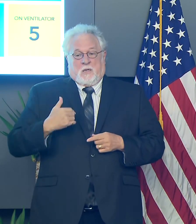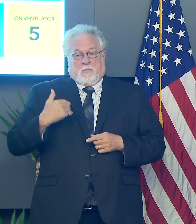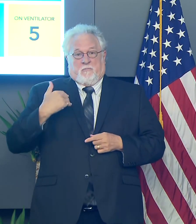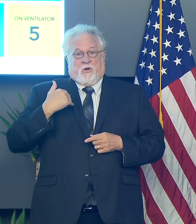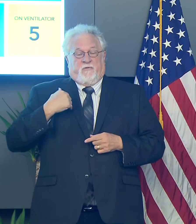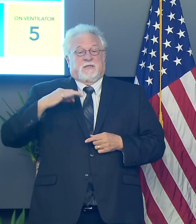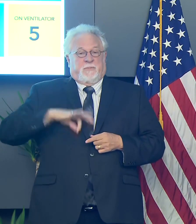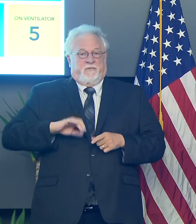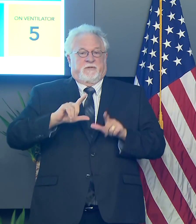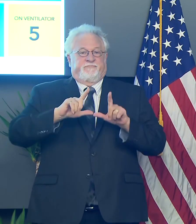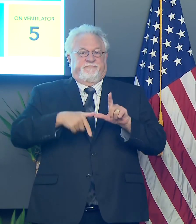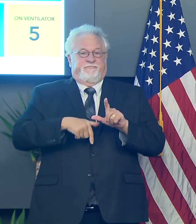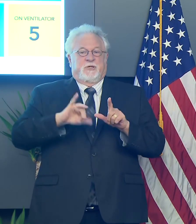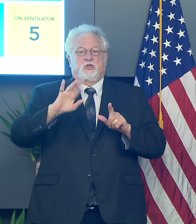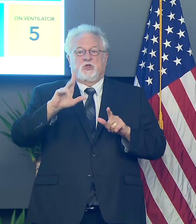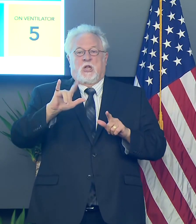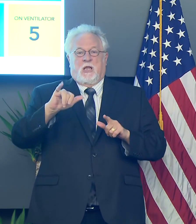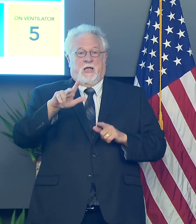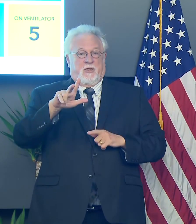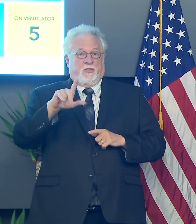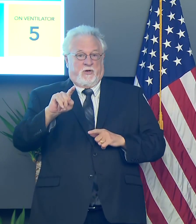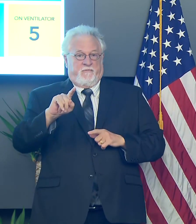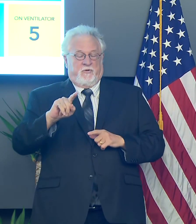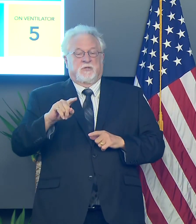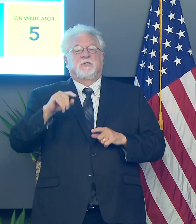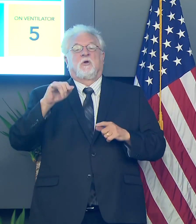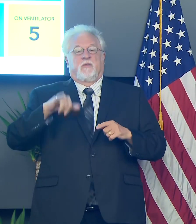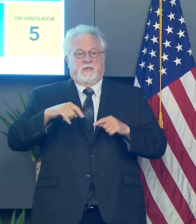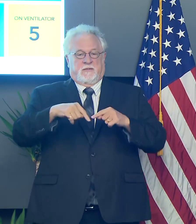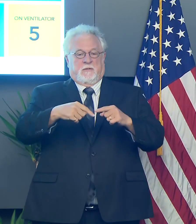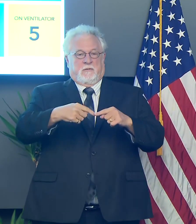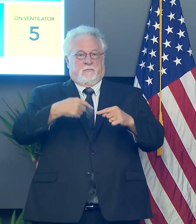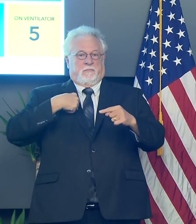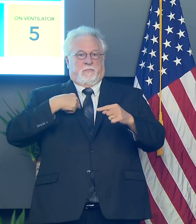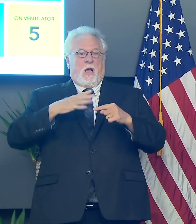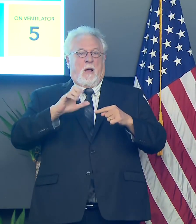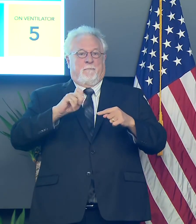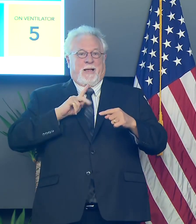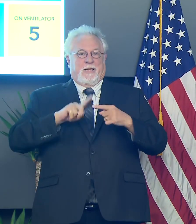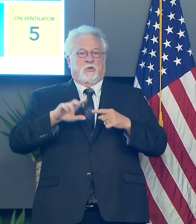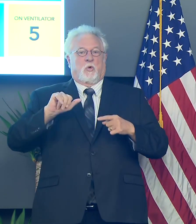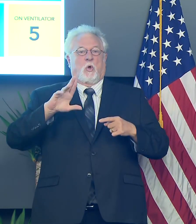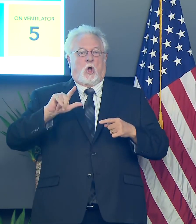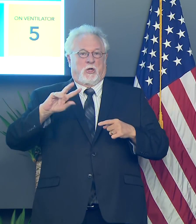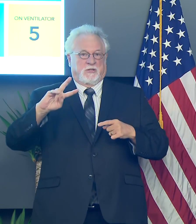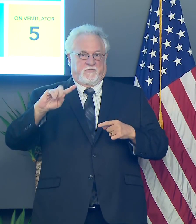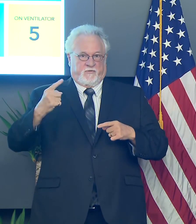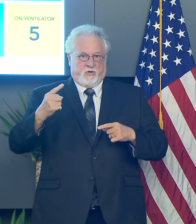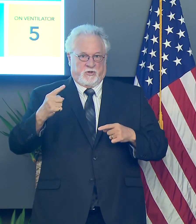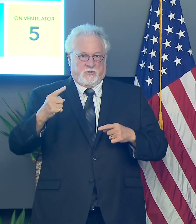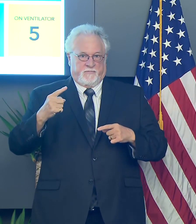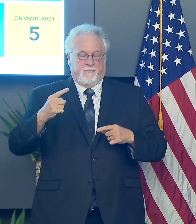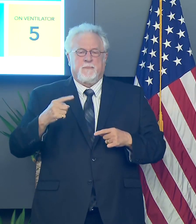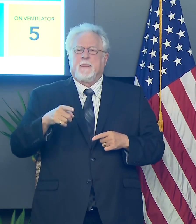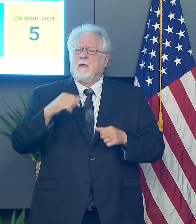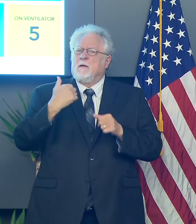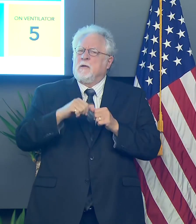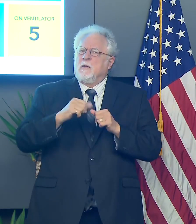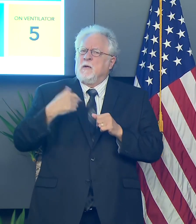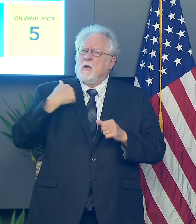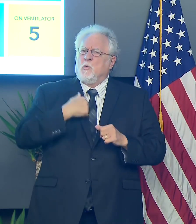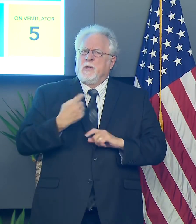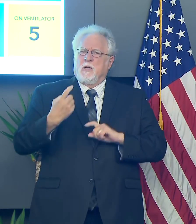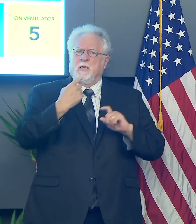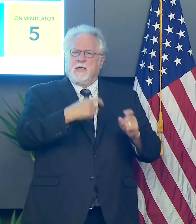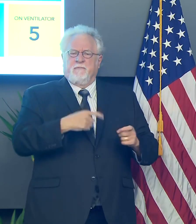round of benefits expired on July the 31st and this is retroactive, uh, to August the 1st. You all recall that we were